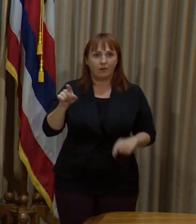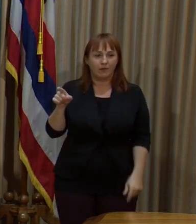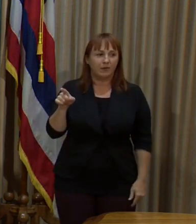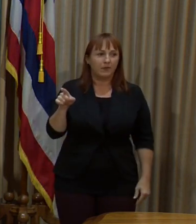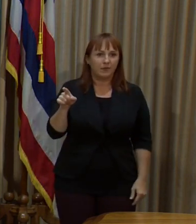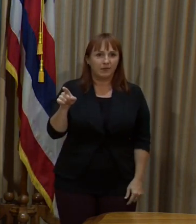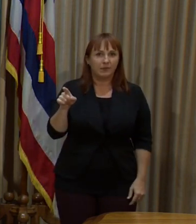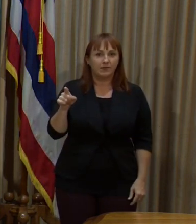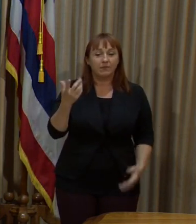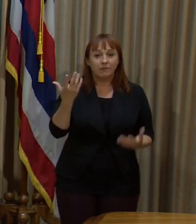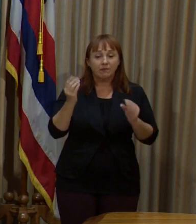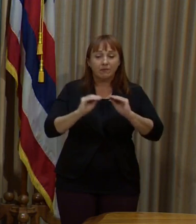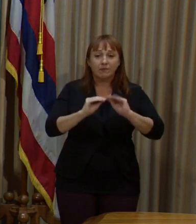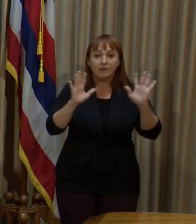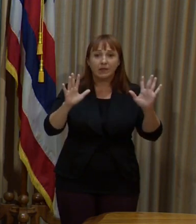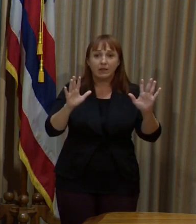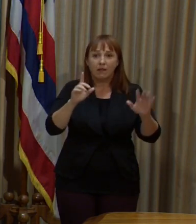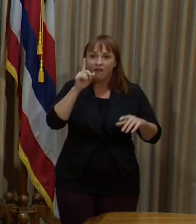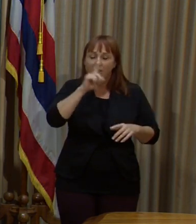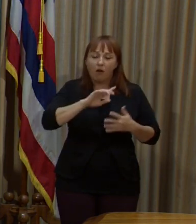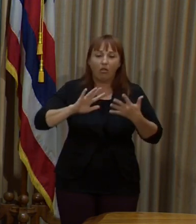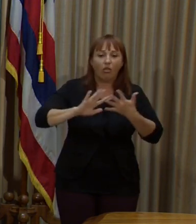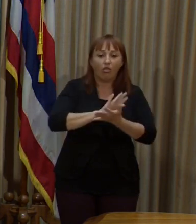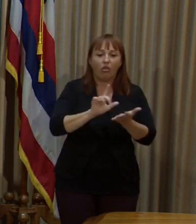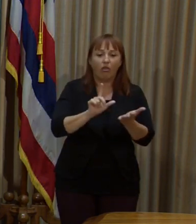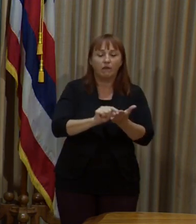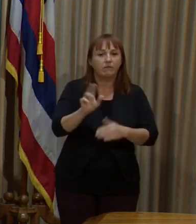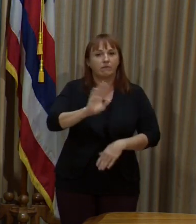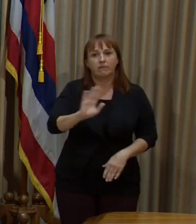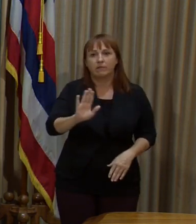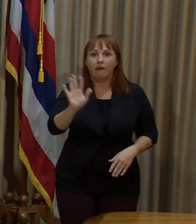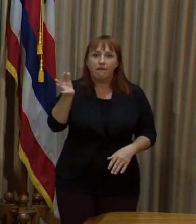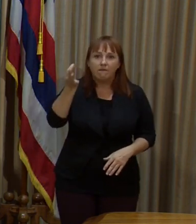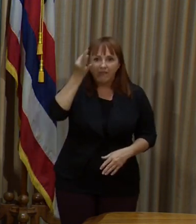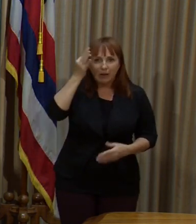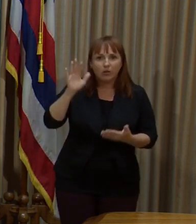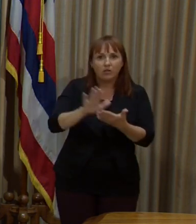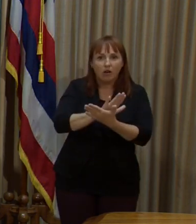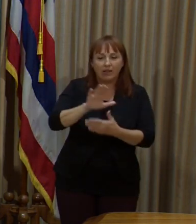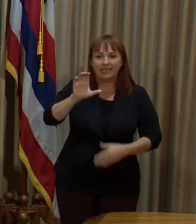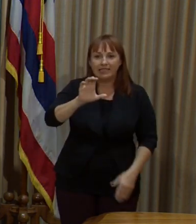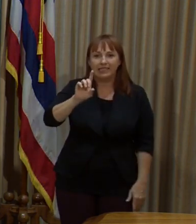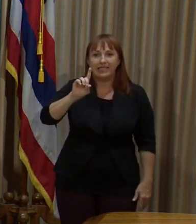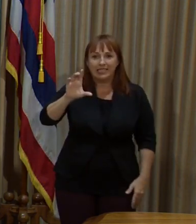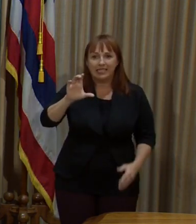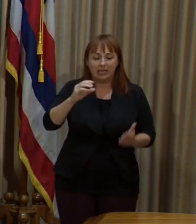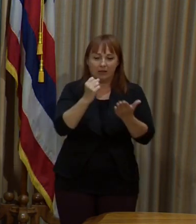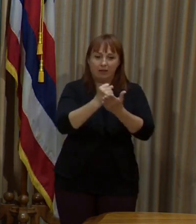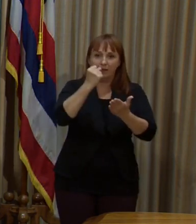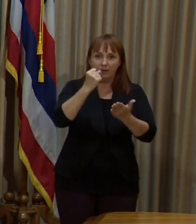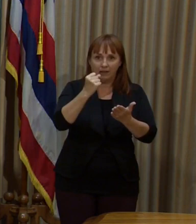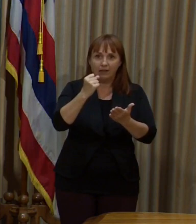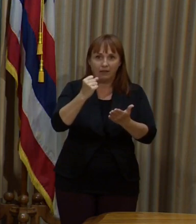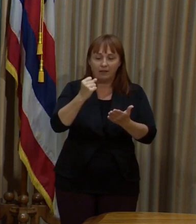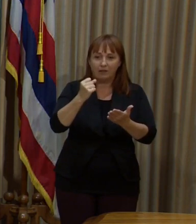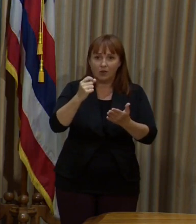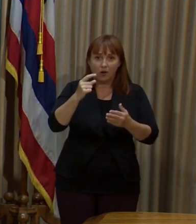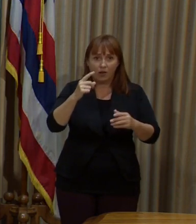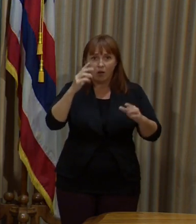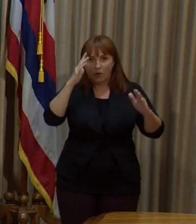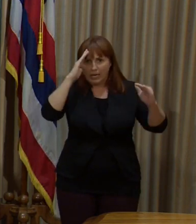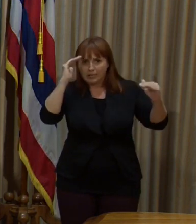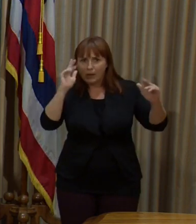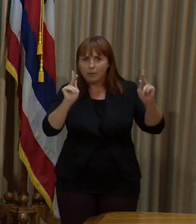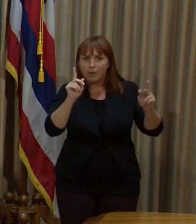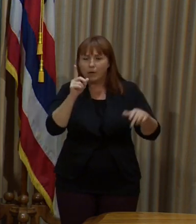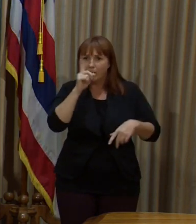And let's be clear. Don't falsify this card, people, because this is a federal document, CDC, on there. And so we don't expect people to do that,